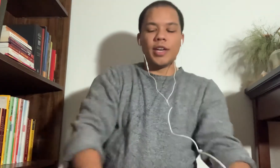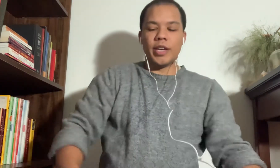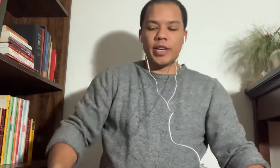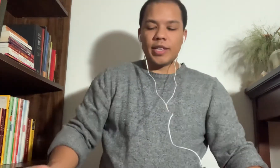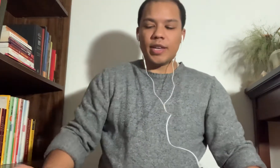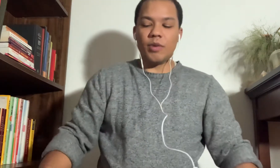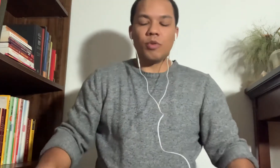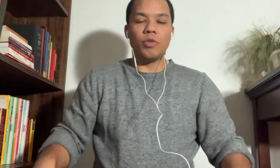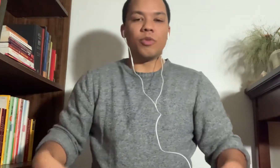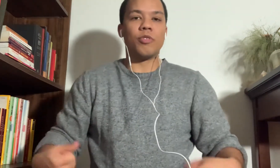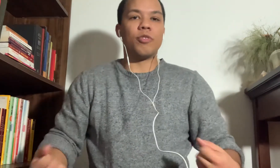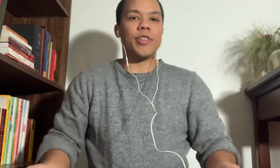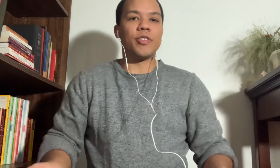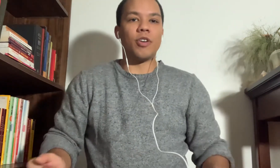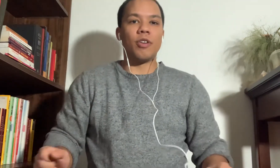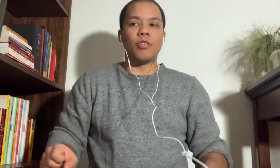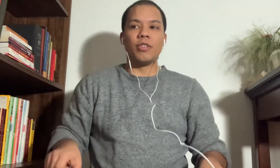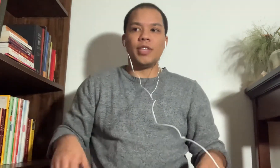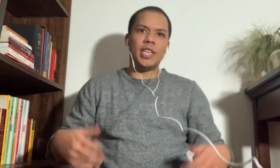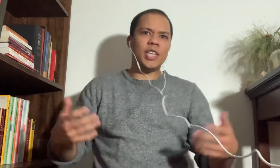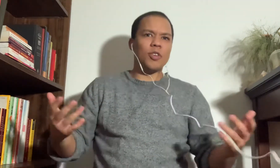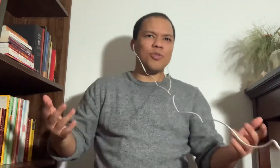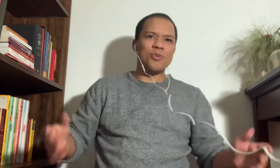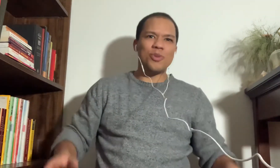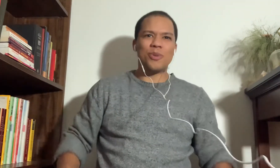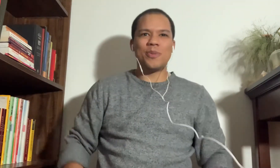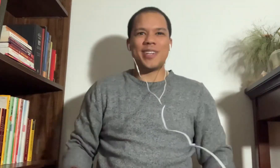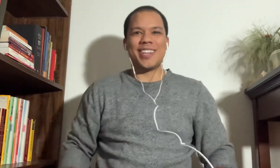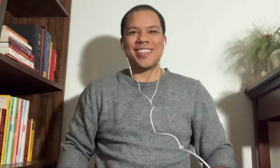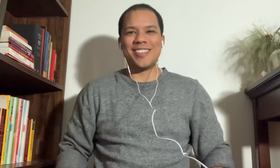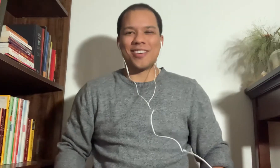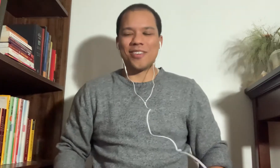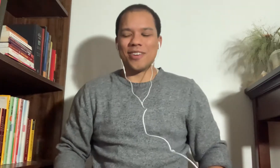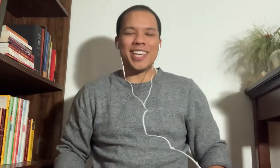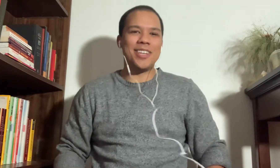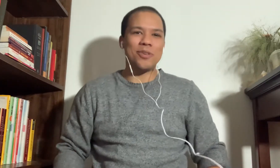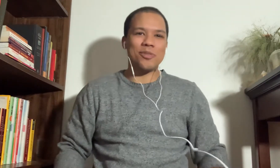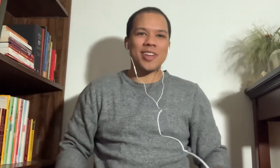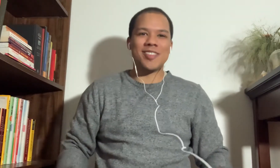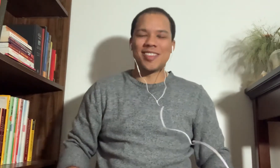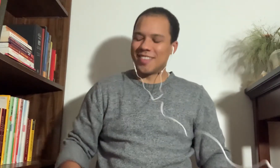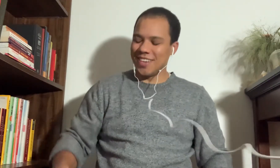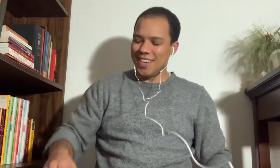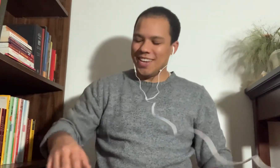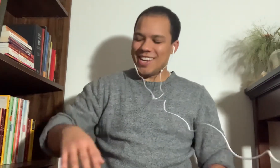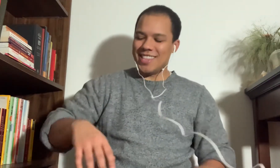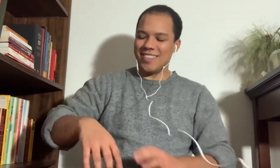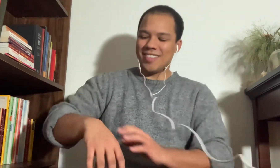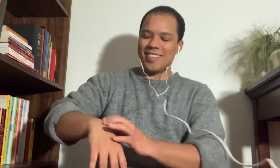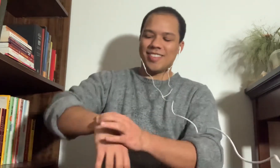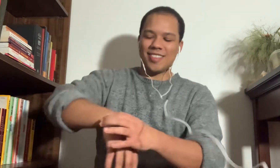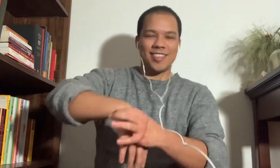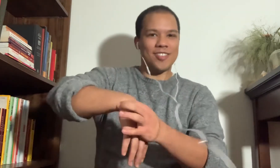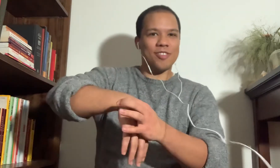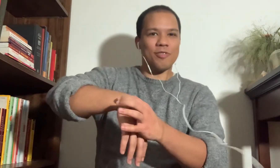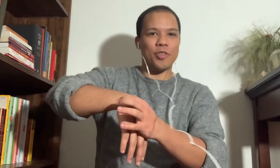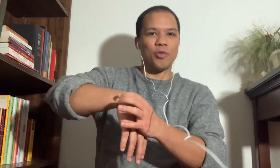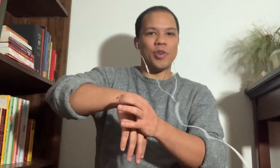Now we'll do a stretch called Ikkyo Undo. This is our Aikido stretches, and this is just for your wrist